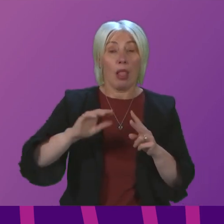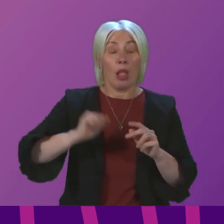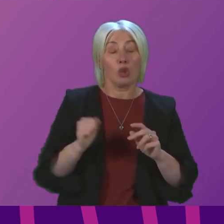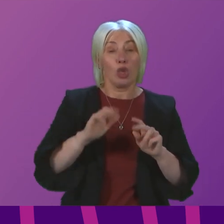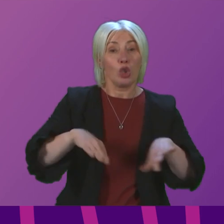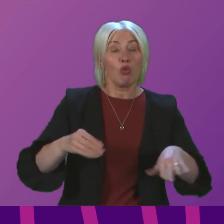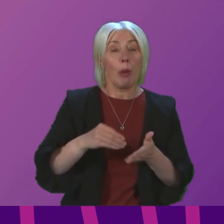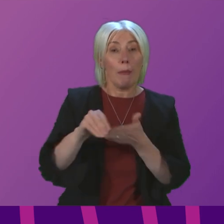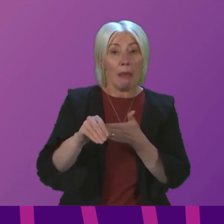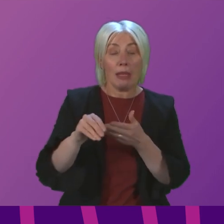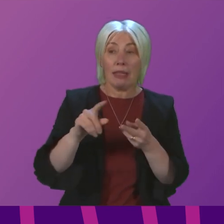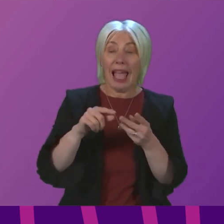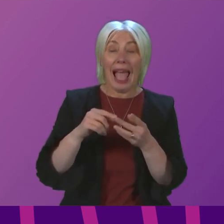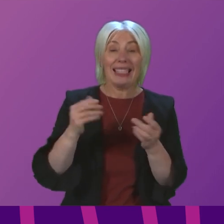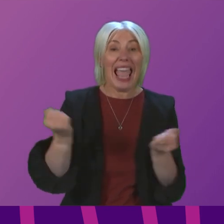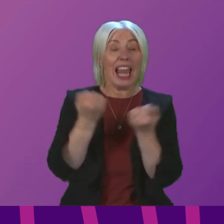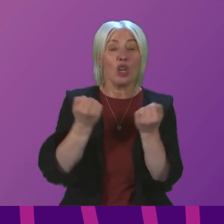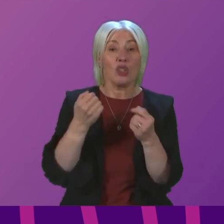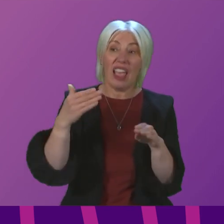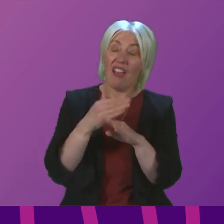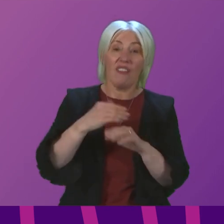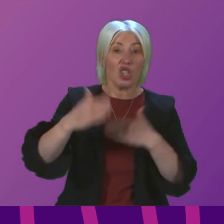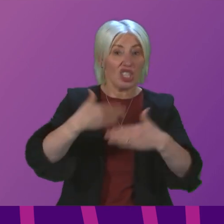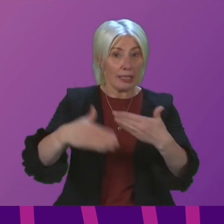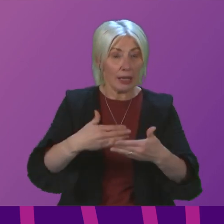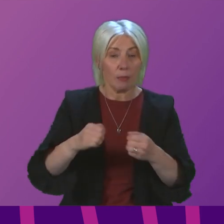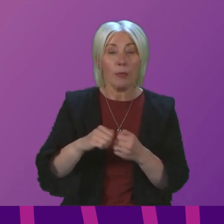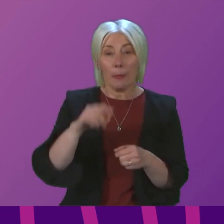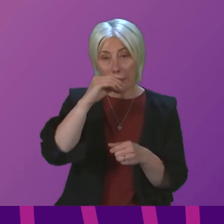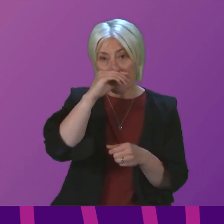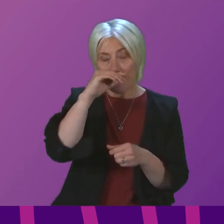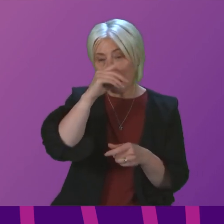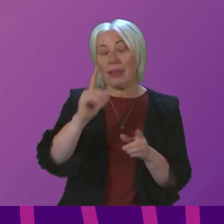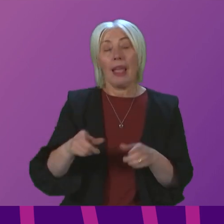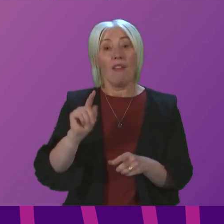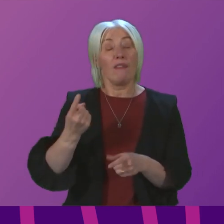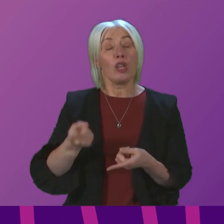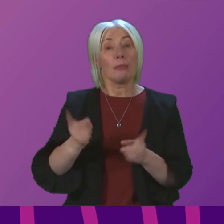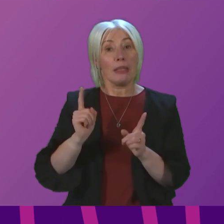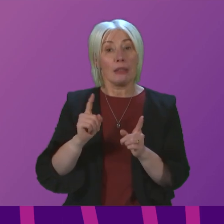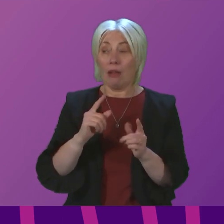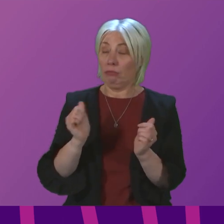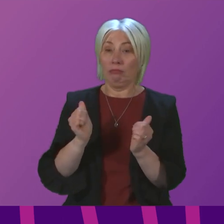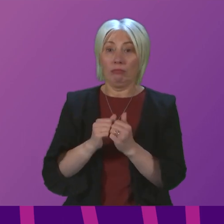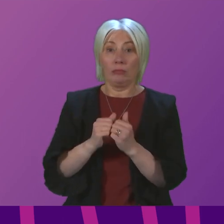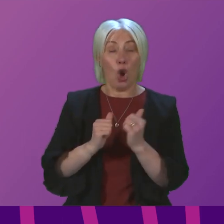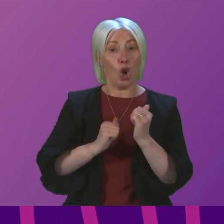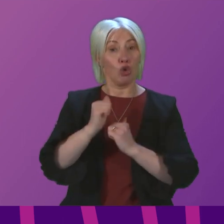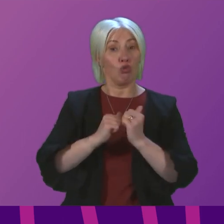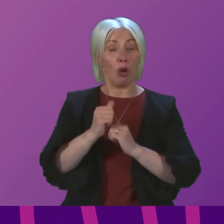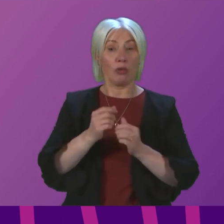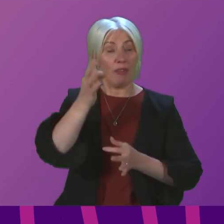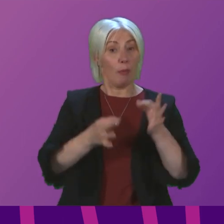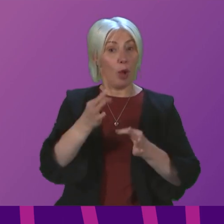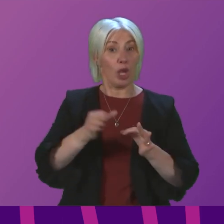energy efficiency in the UK and mitigation of the cruel benefit cap. Does the First Minister agree that constructive politics should be practiced